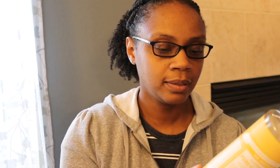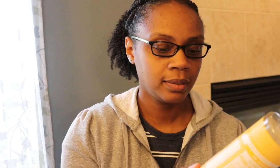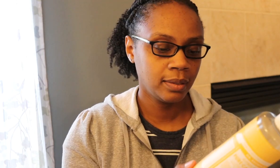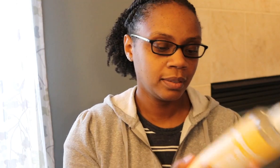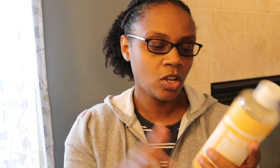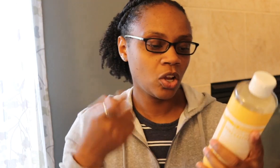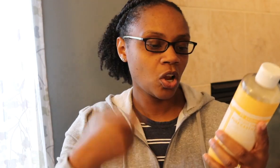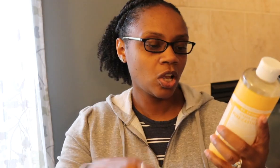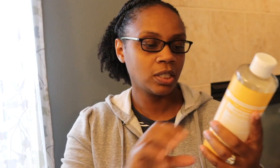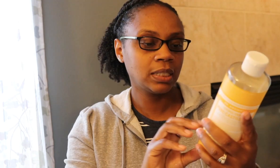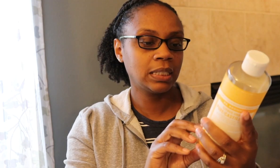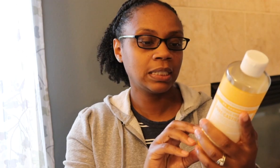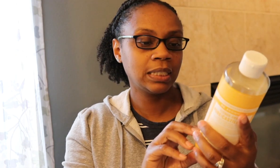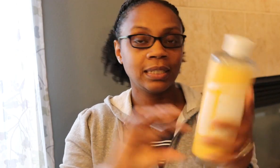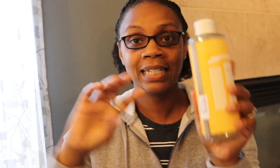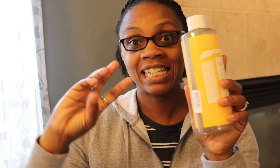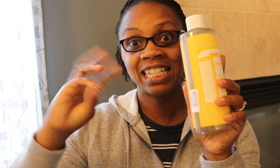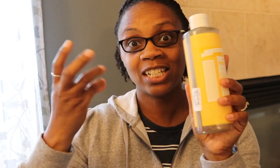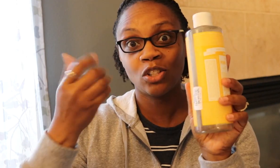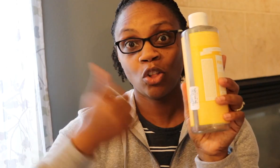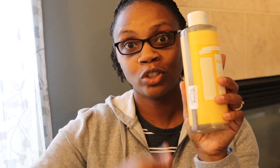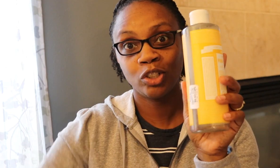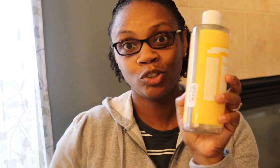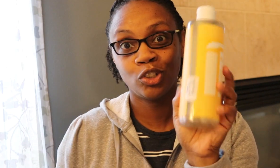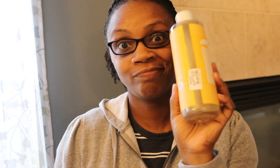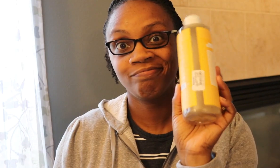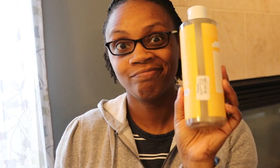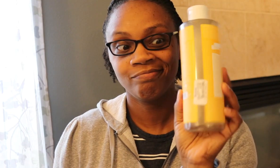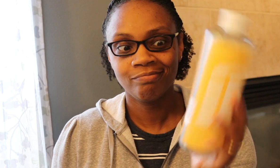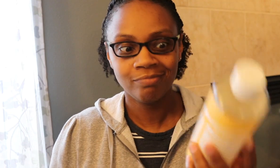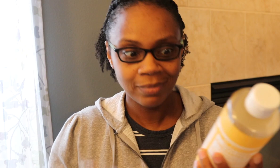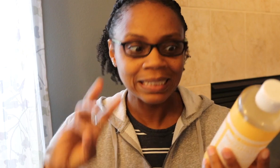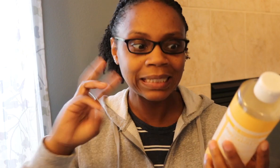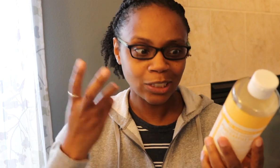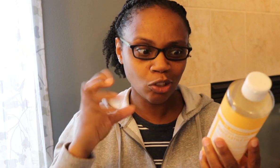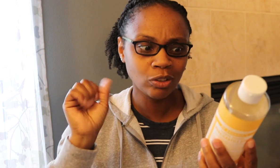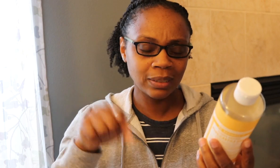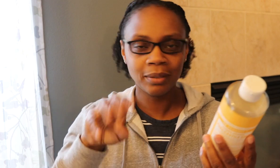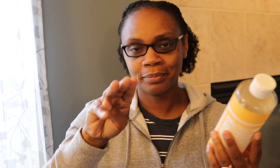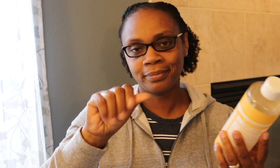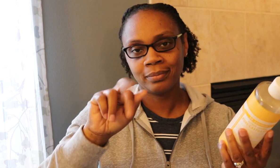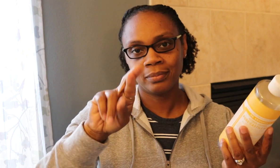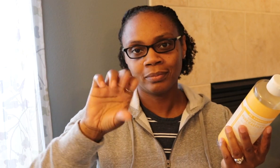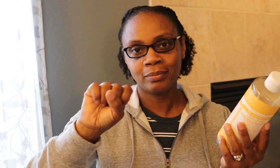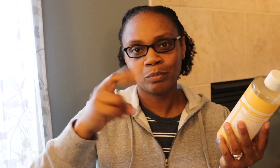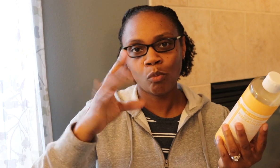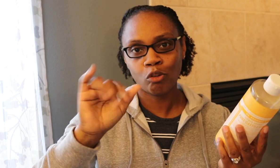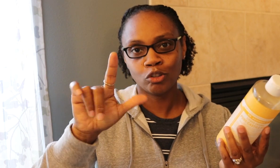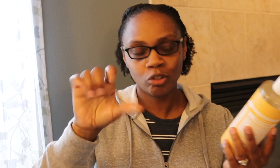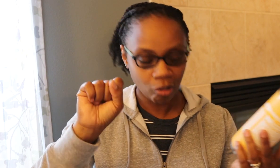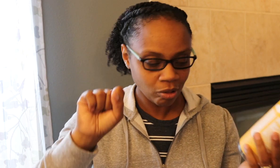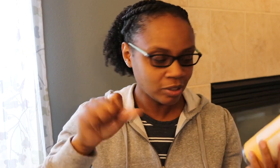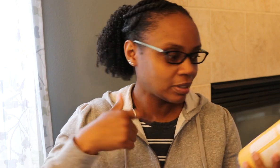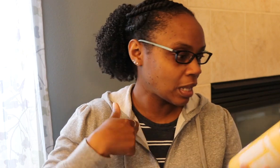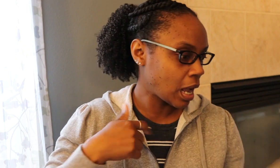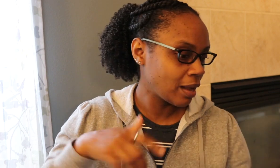Let's see. So these each cost $6. $6, of course. I got them at Marshall's